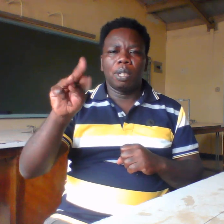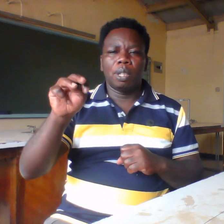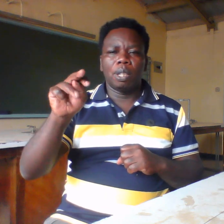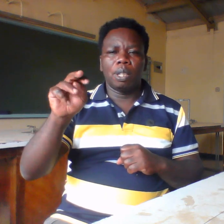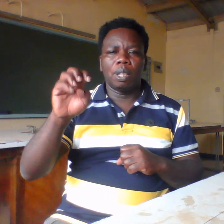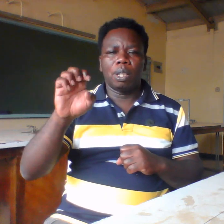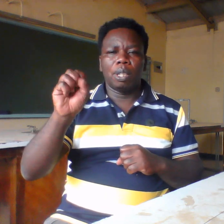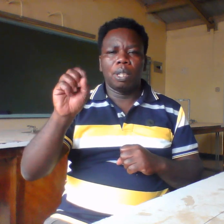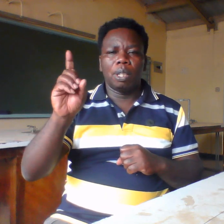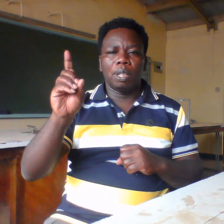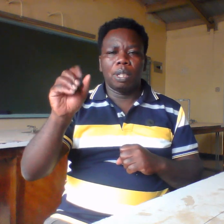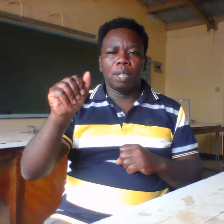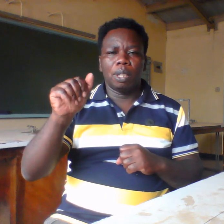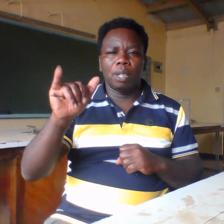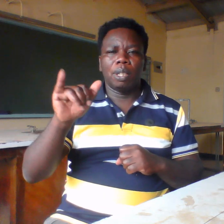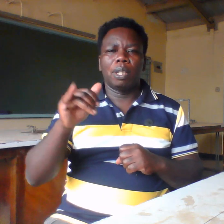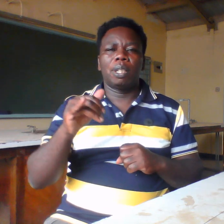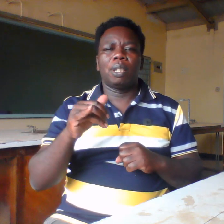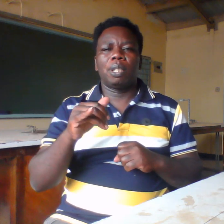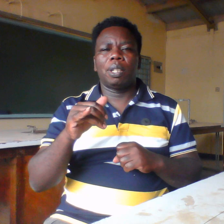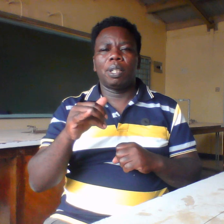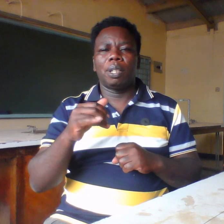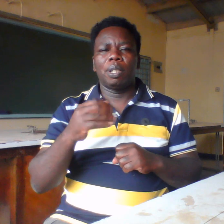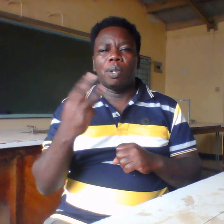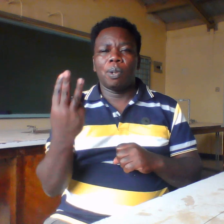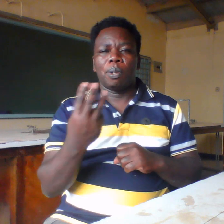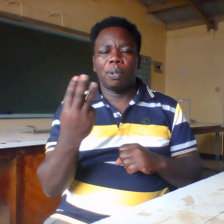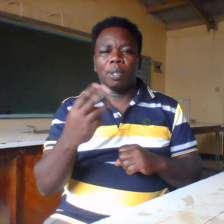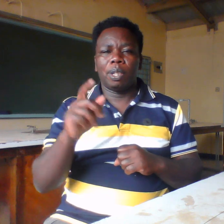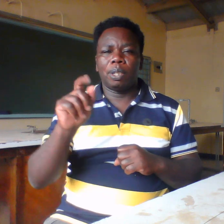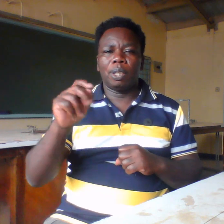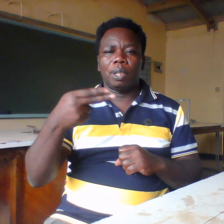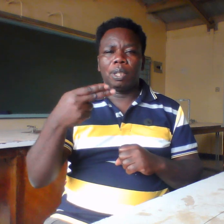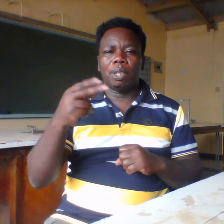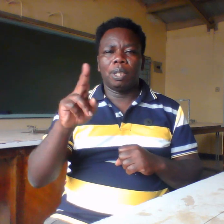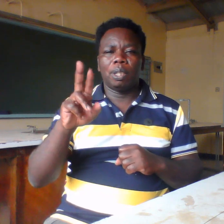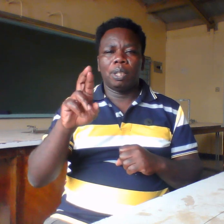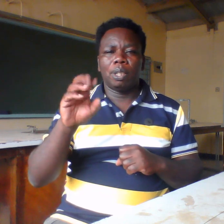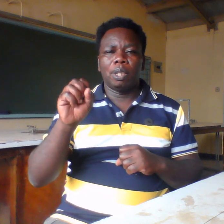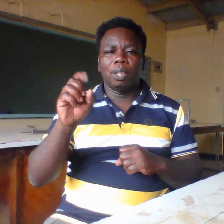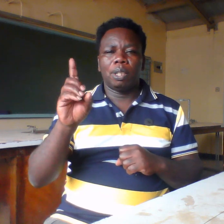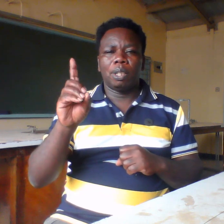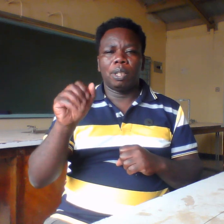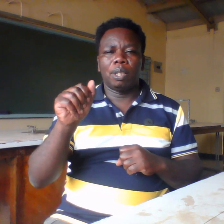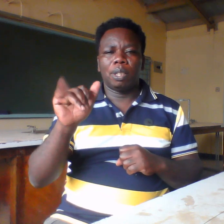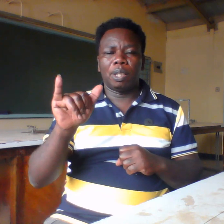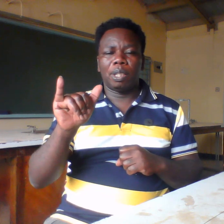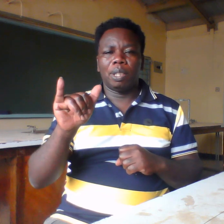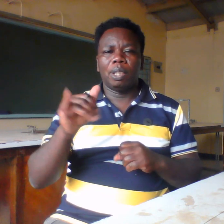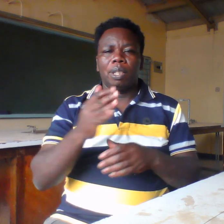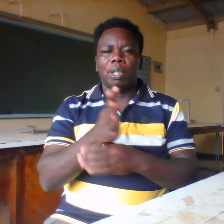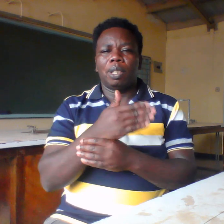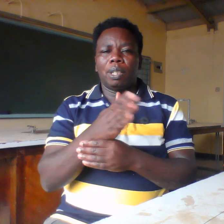thursday we have friday we have